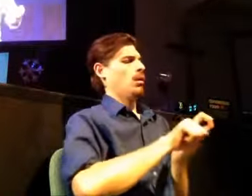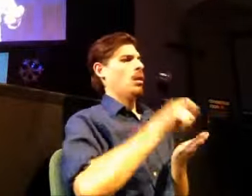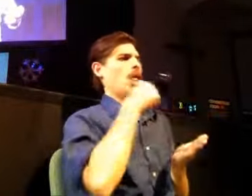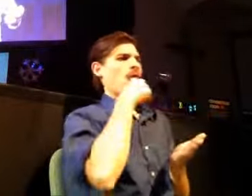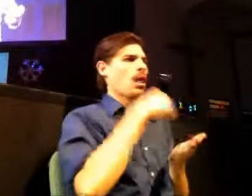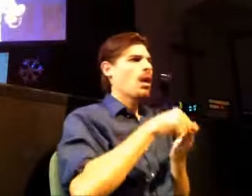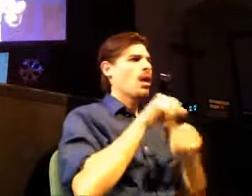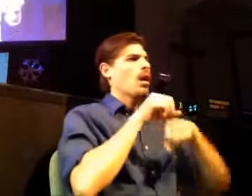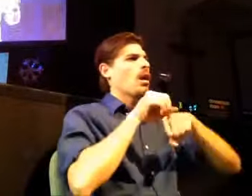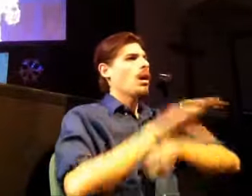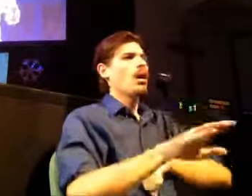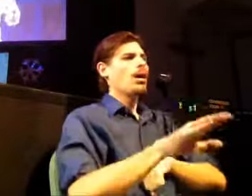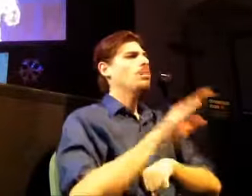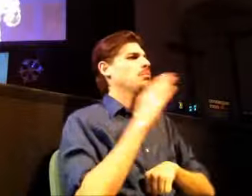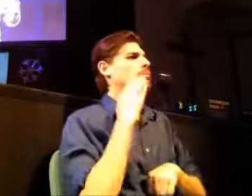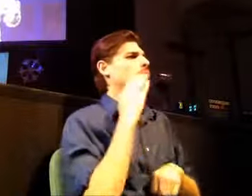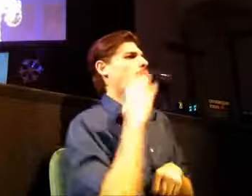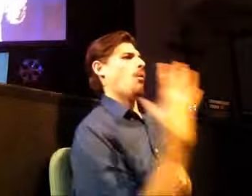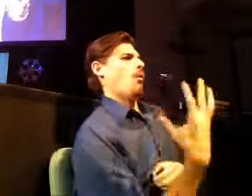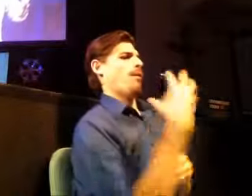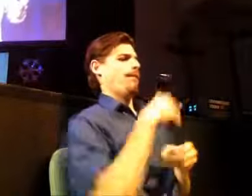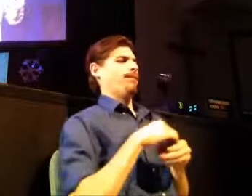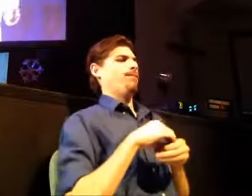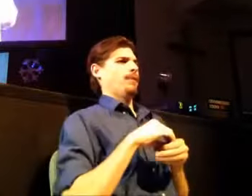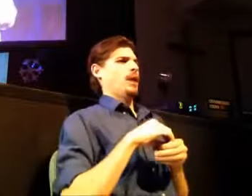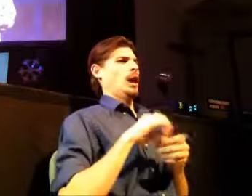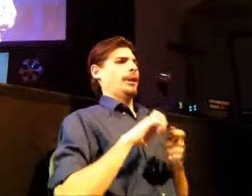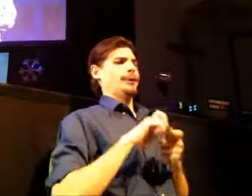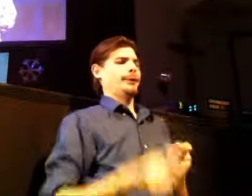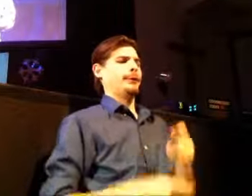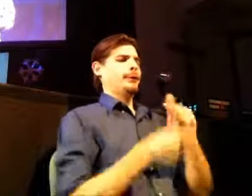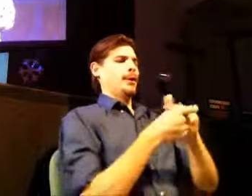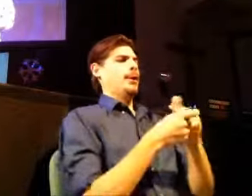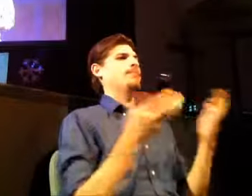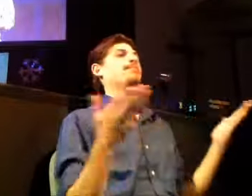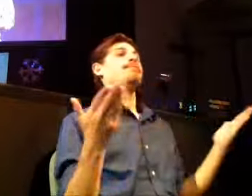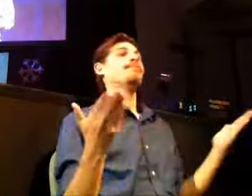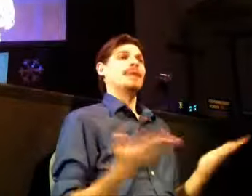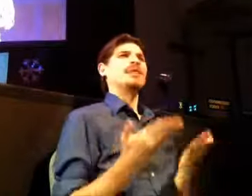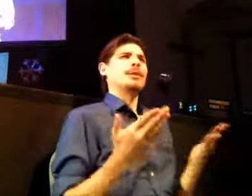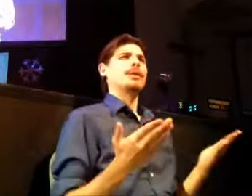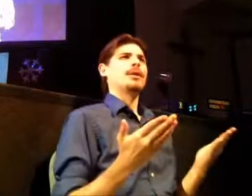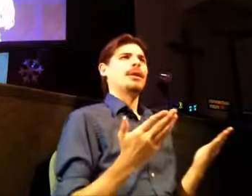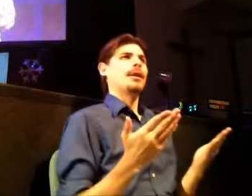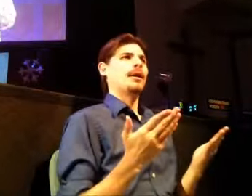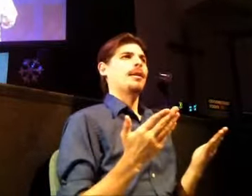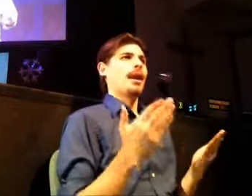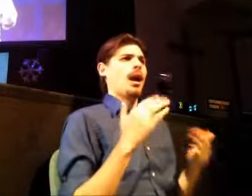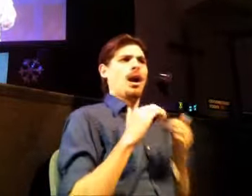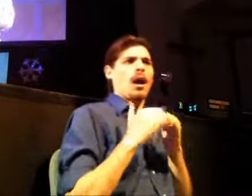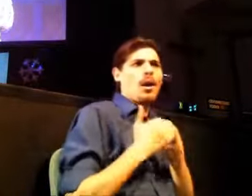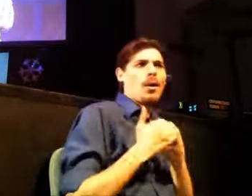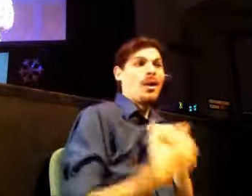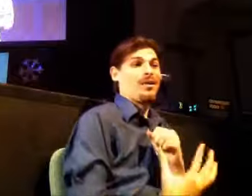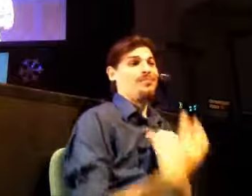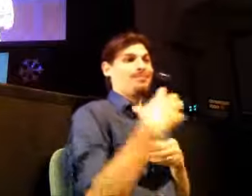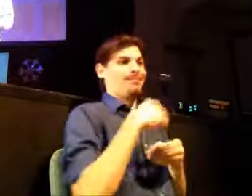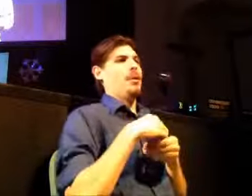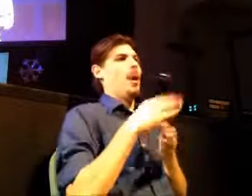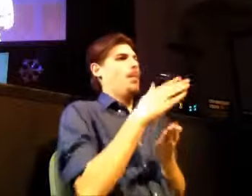of making a difference as a part of this community that God is doing so many fantastic things with